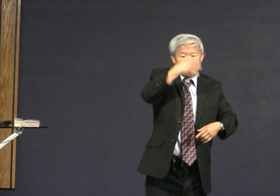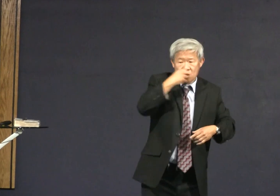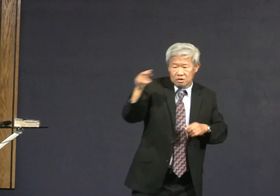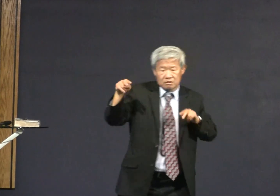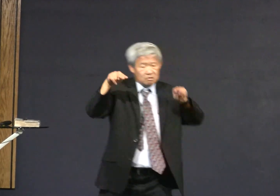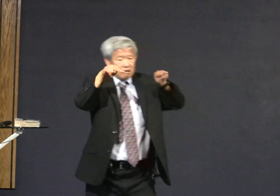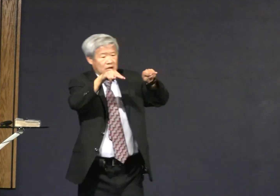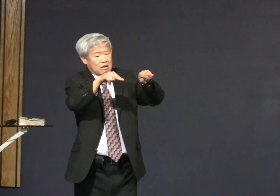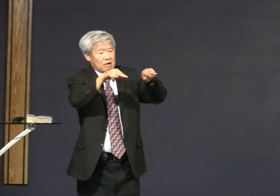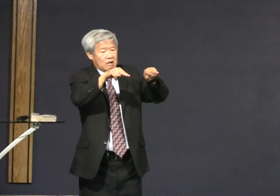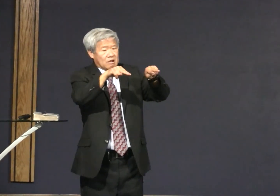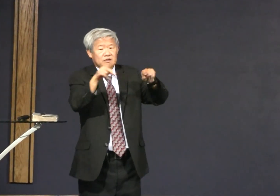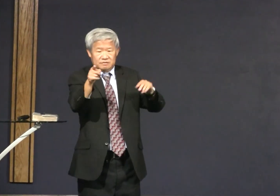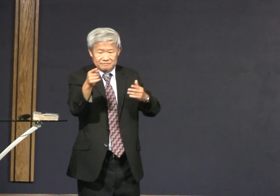And as you get older,